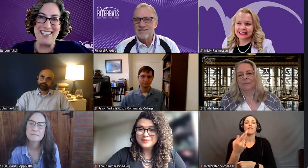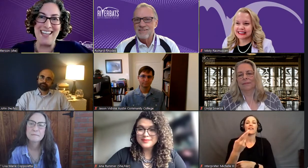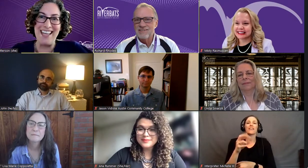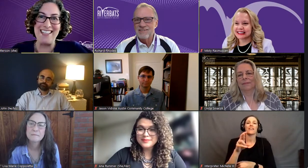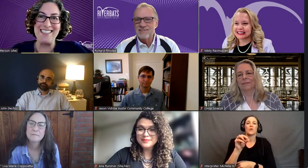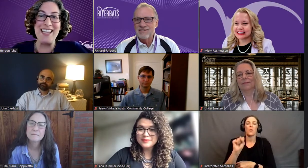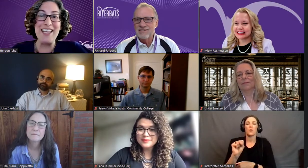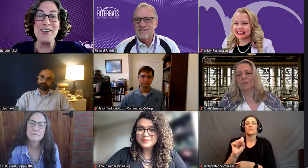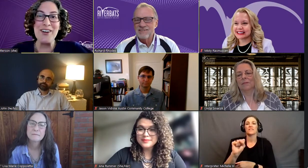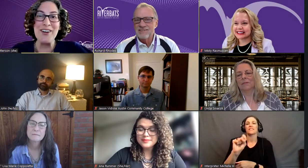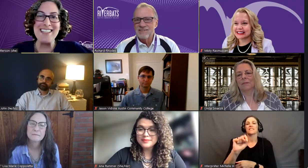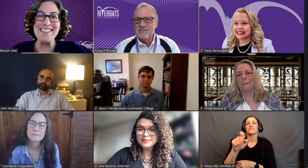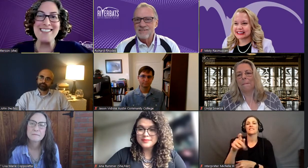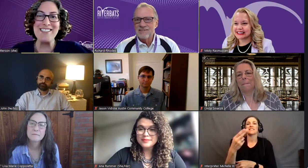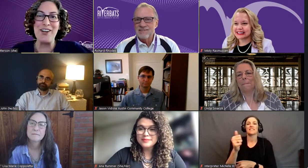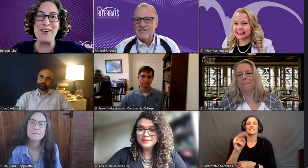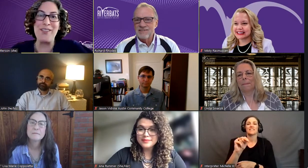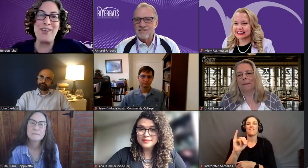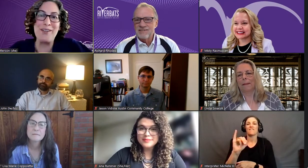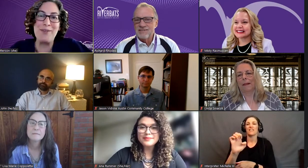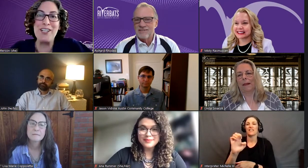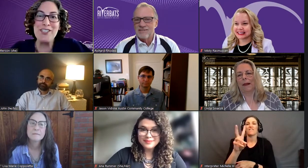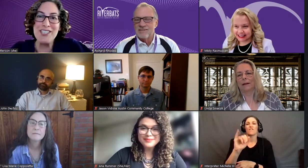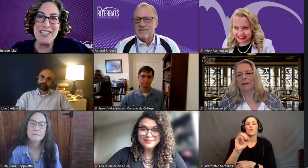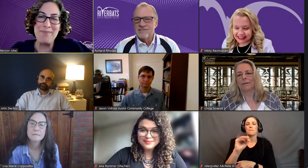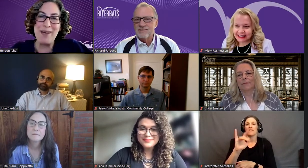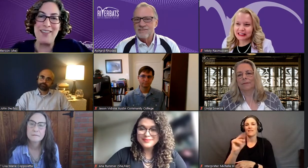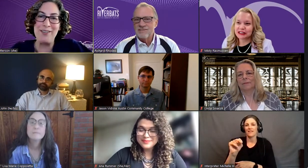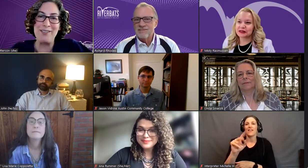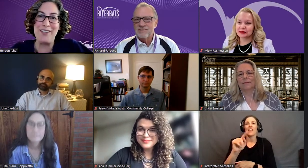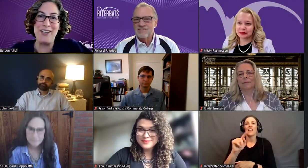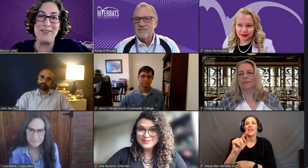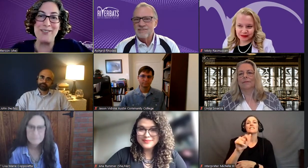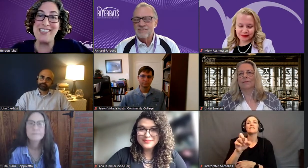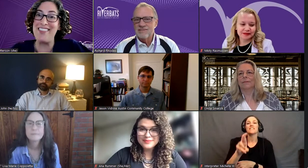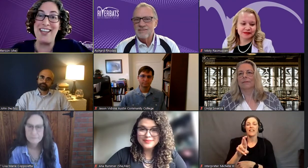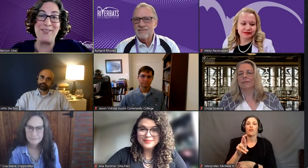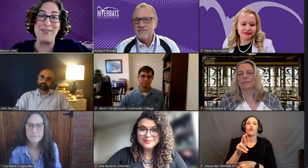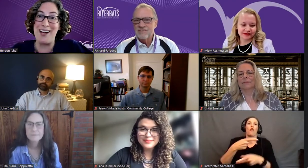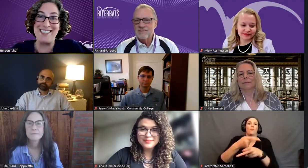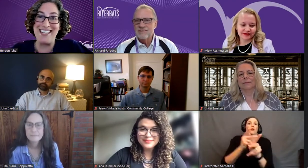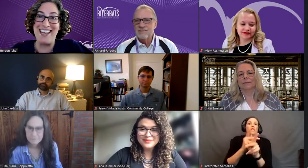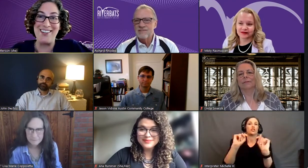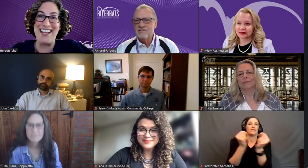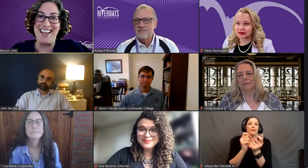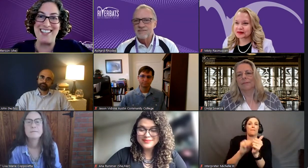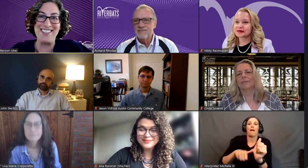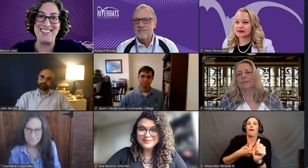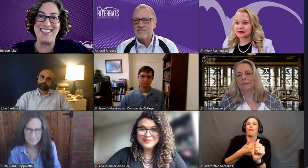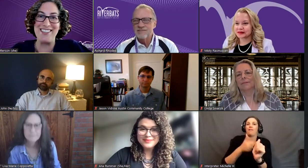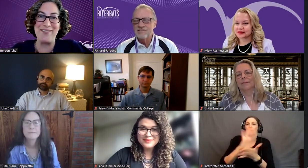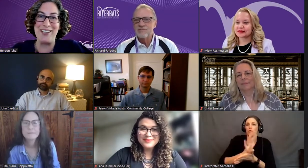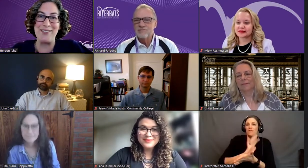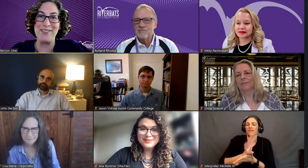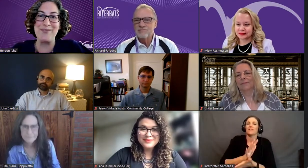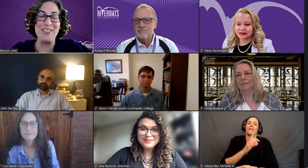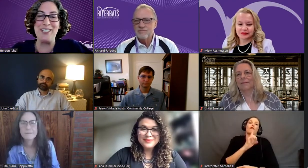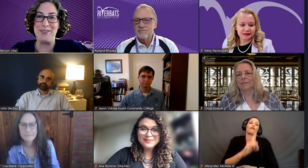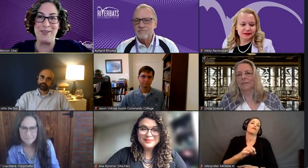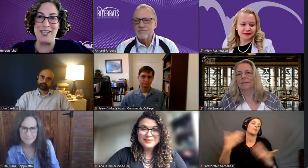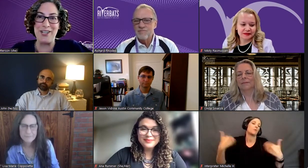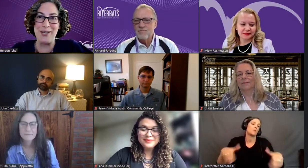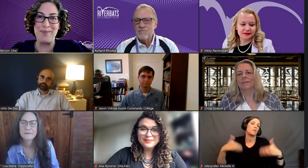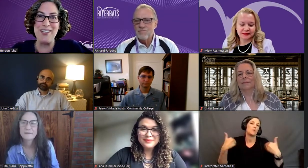Vermillion and Taylor Okokas are the production team behind those videos, and they rocked it out. And I just think the videos